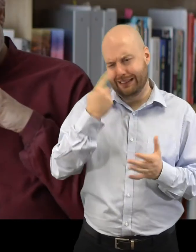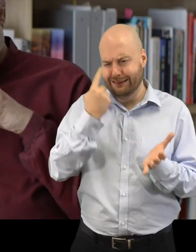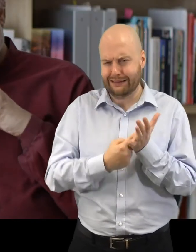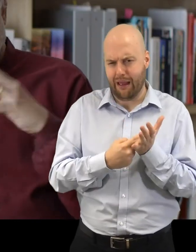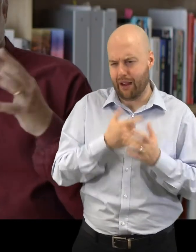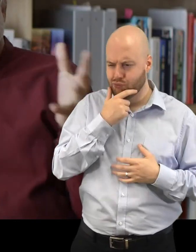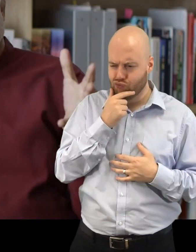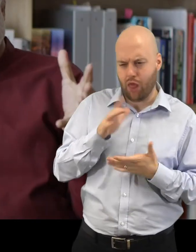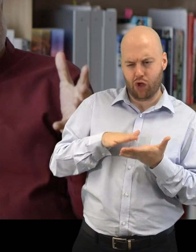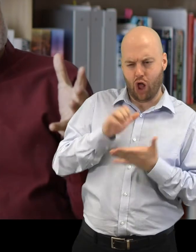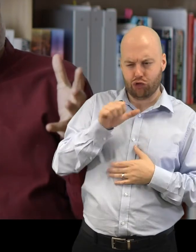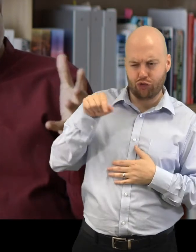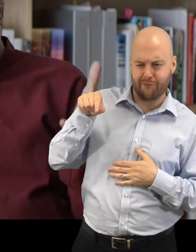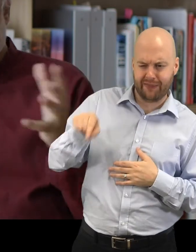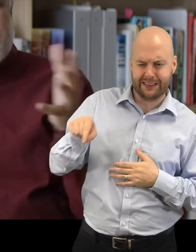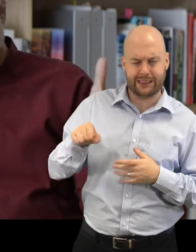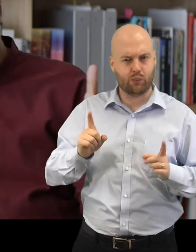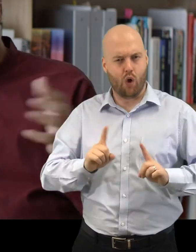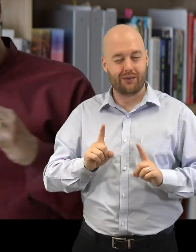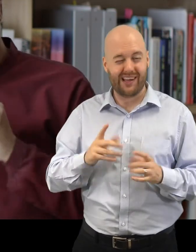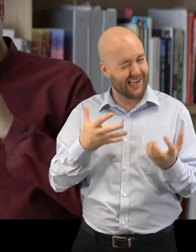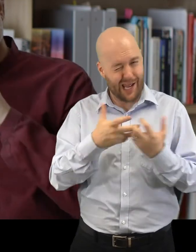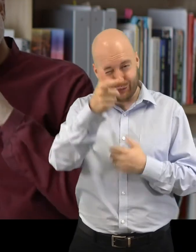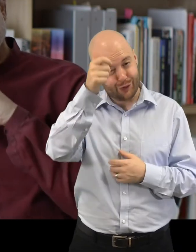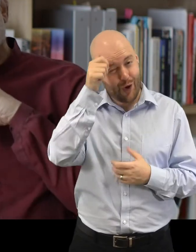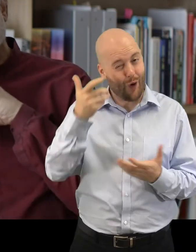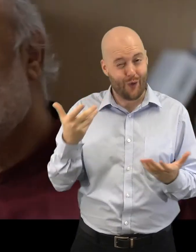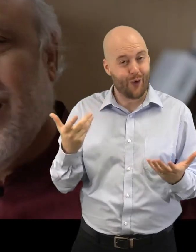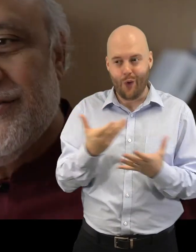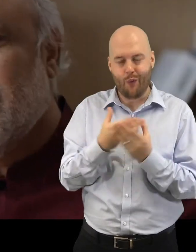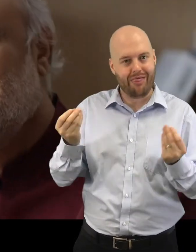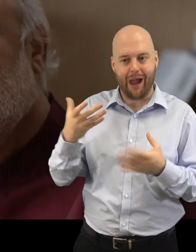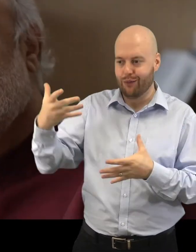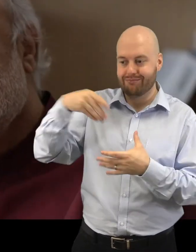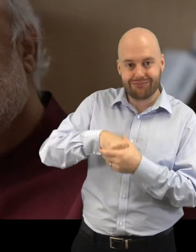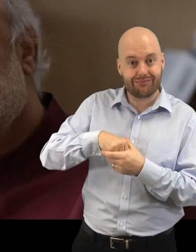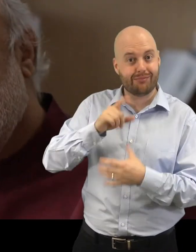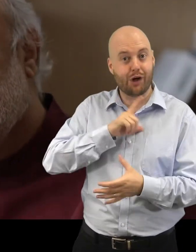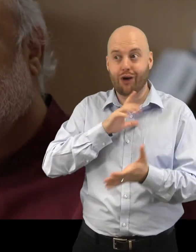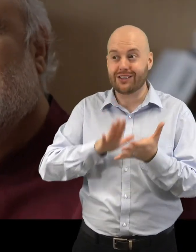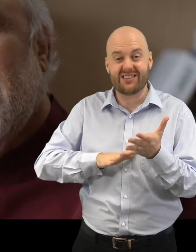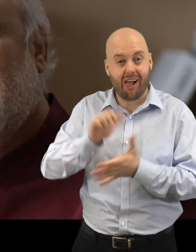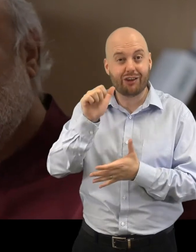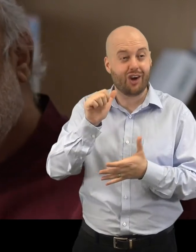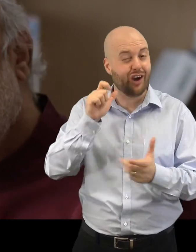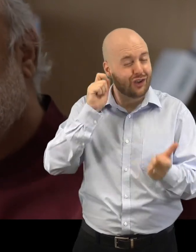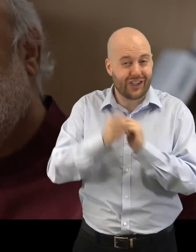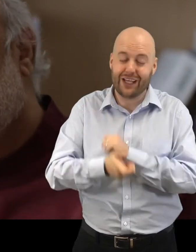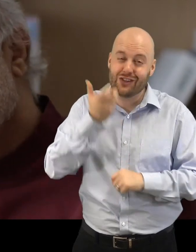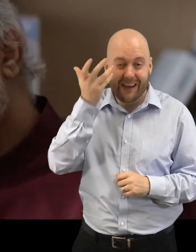the culture of a place and what is the role that even culture might play? Because culture is made and remade every day